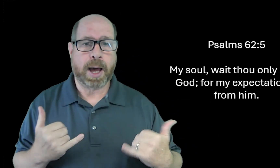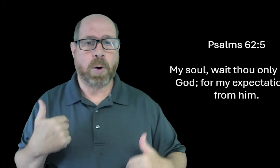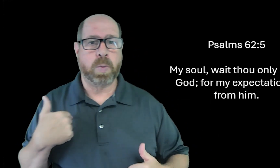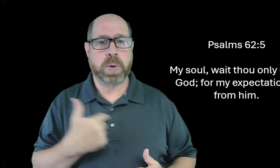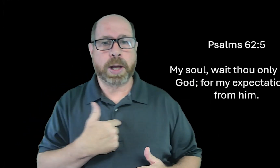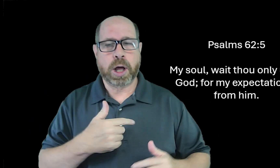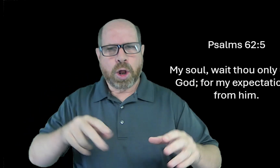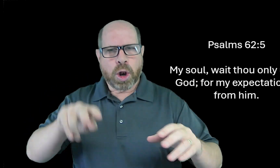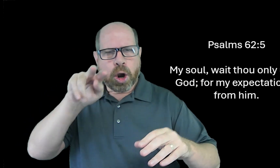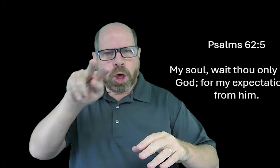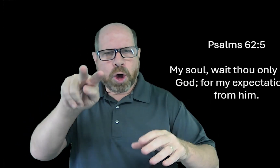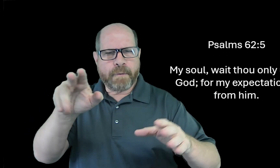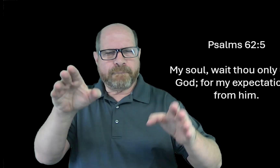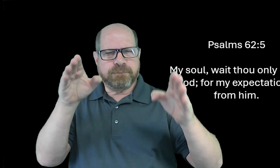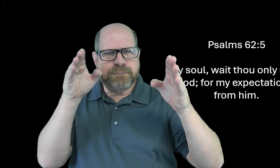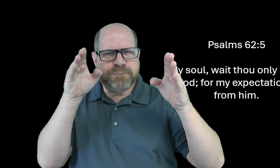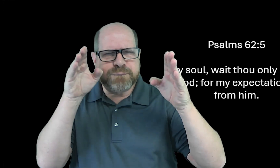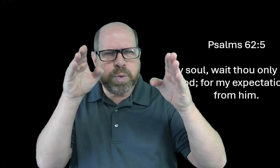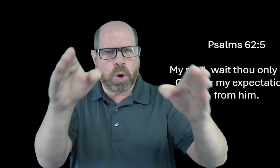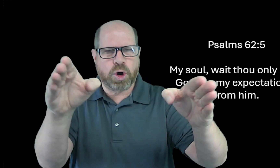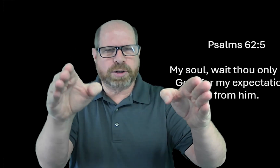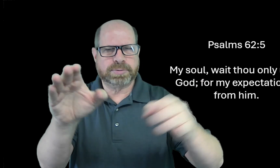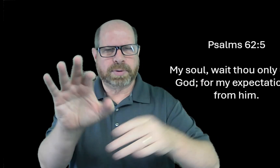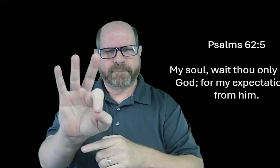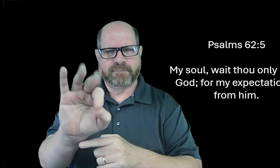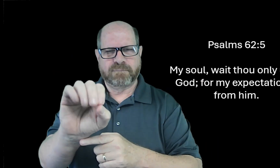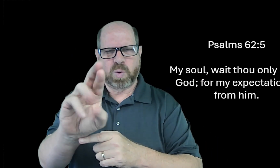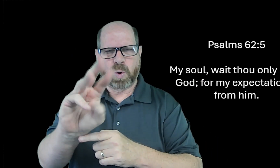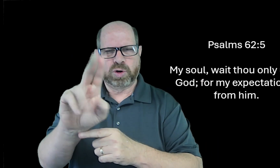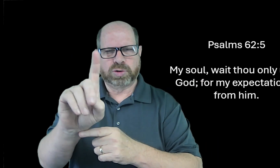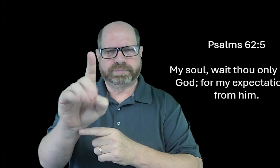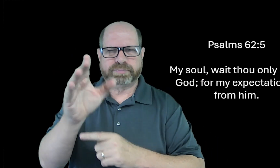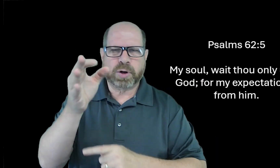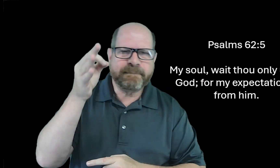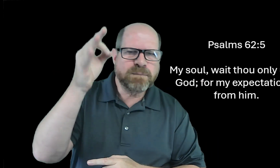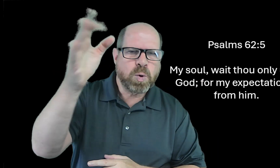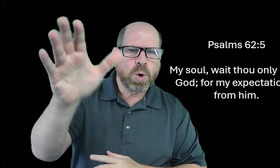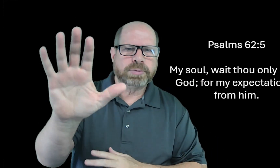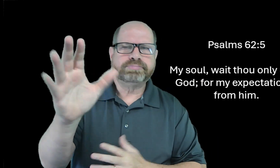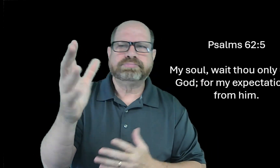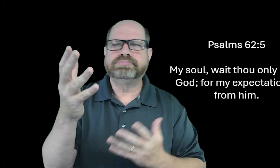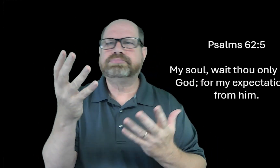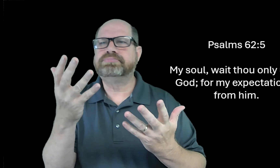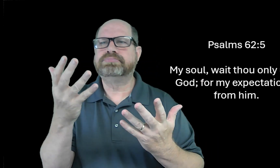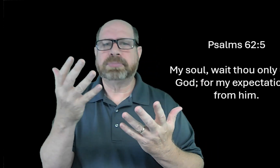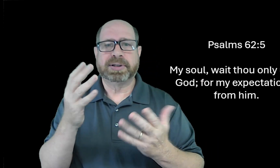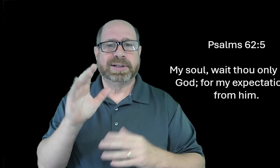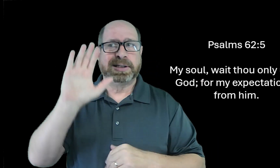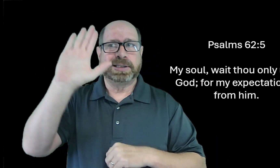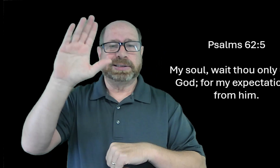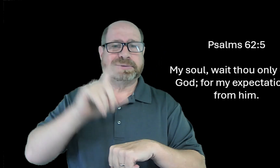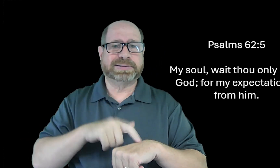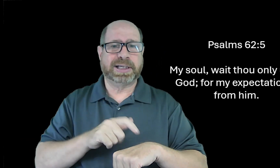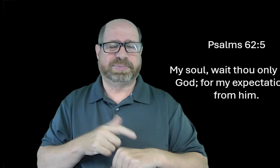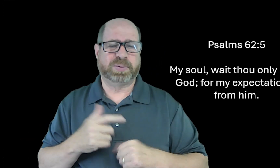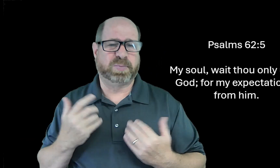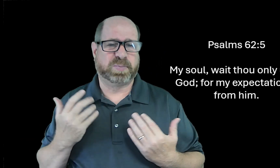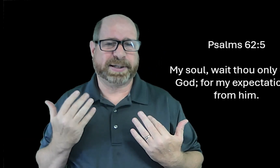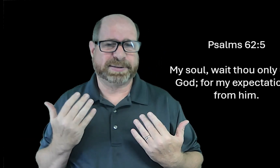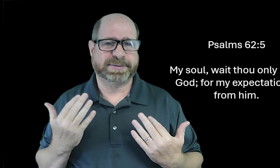but we have now. And we can focus on going forward and wait for